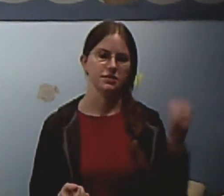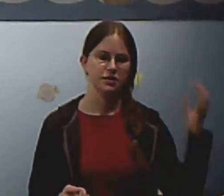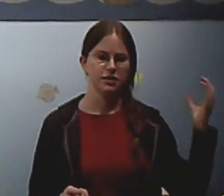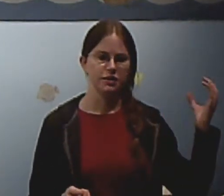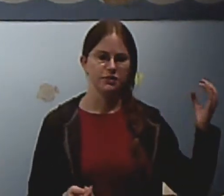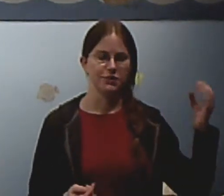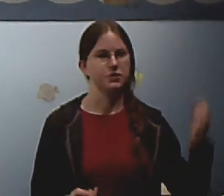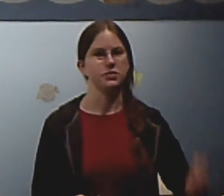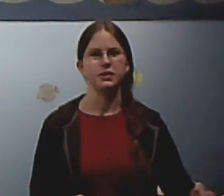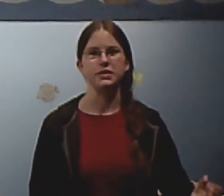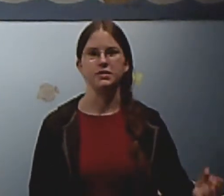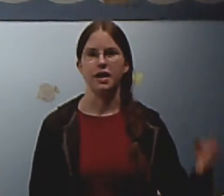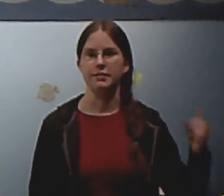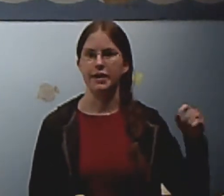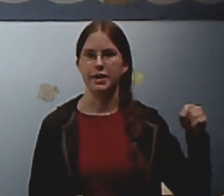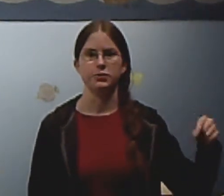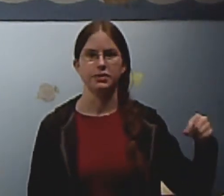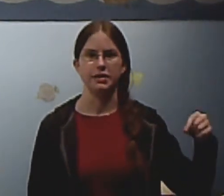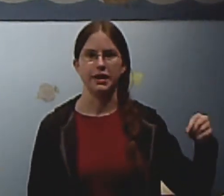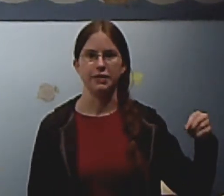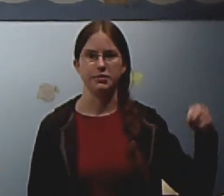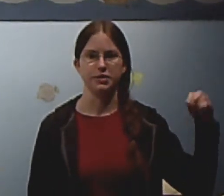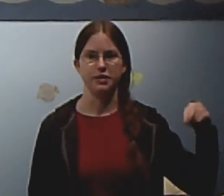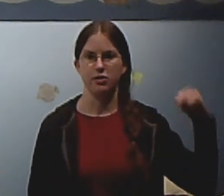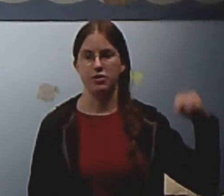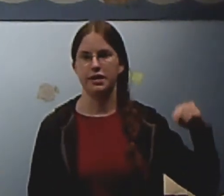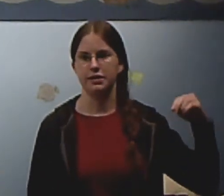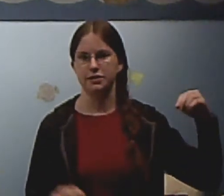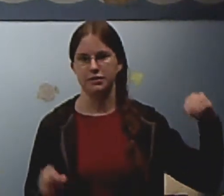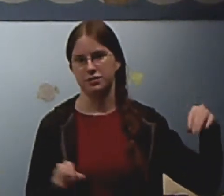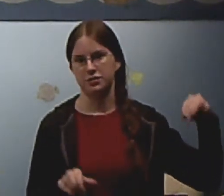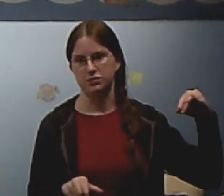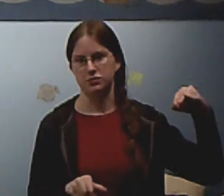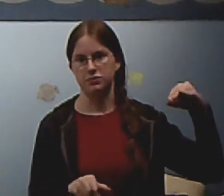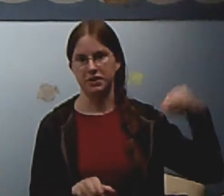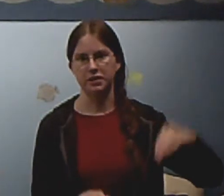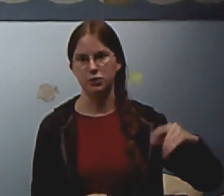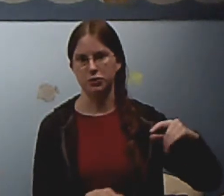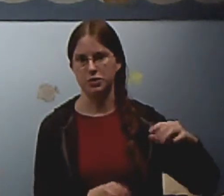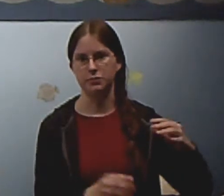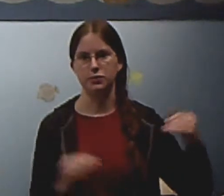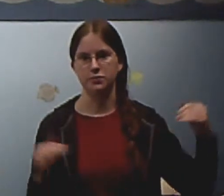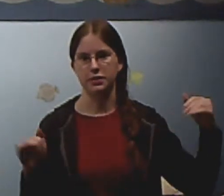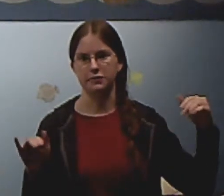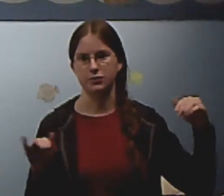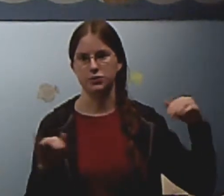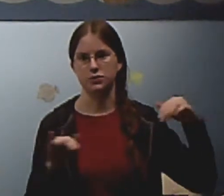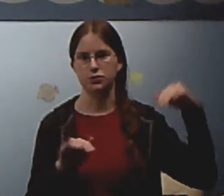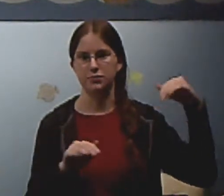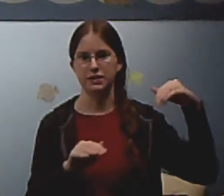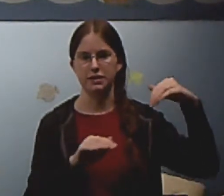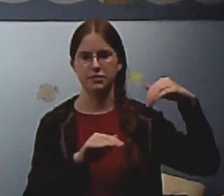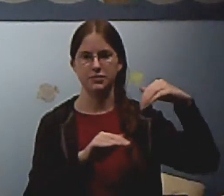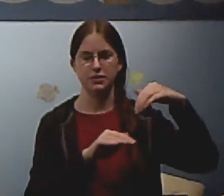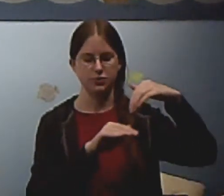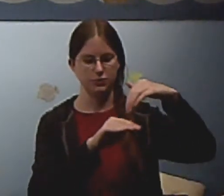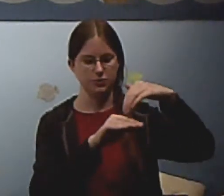for the longest time, I would die because I could not kill or jump over that first Goomba that comes at you.